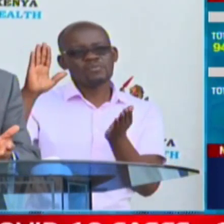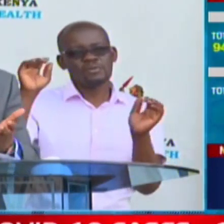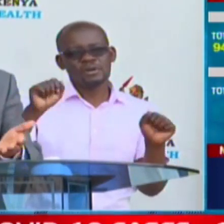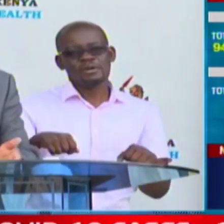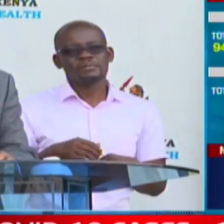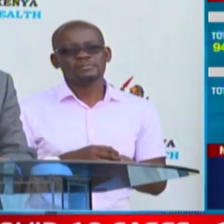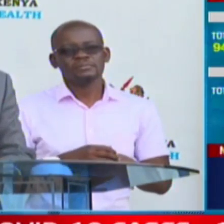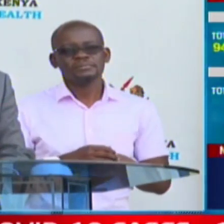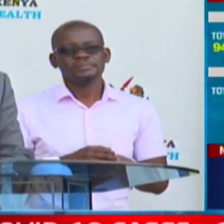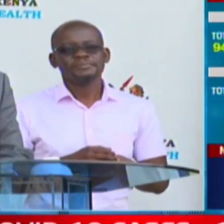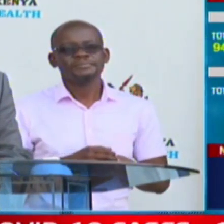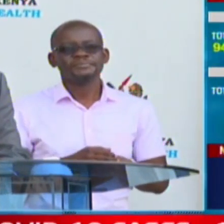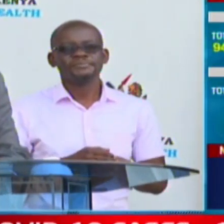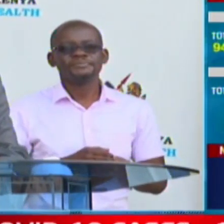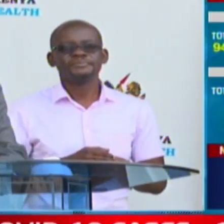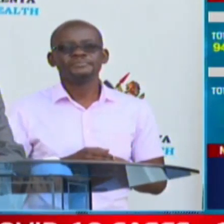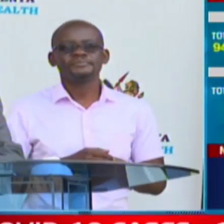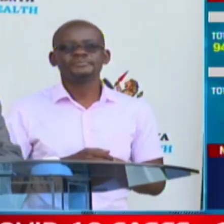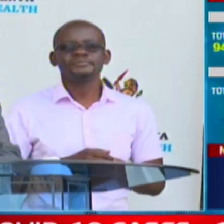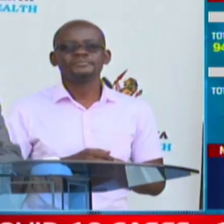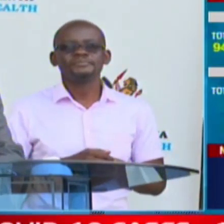tell from the figures. Arise!